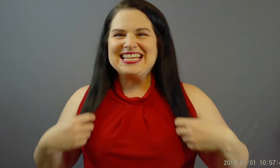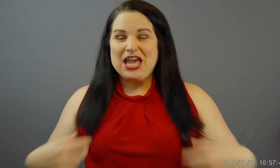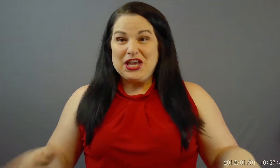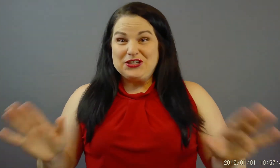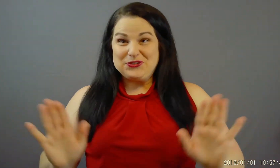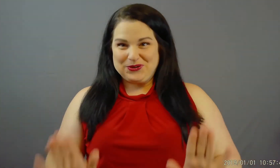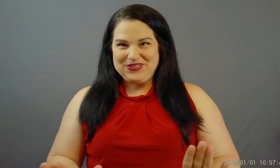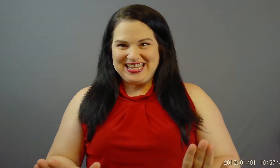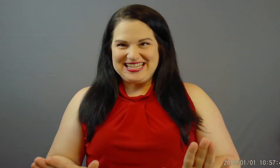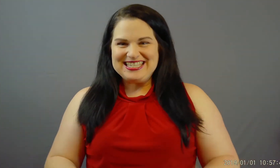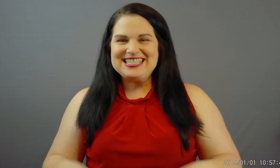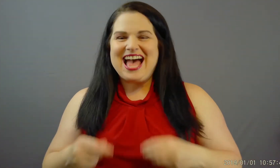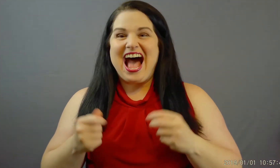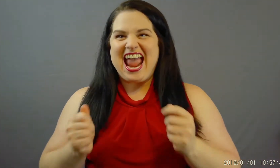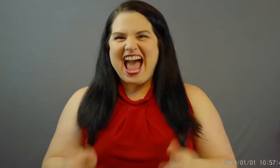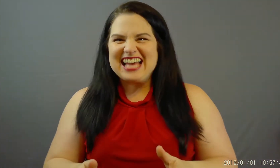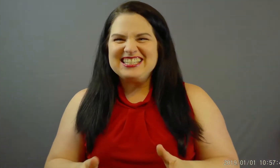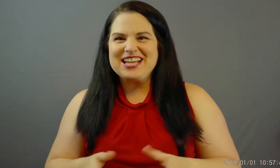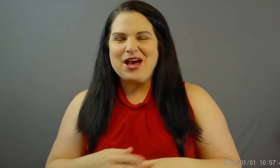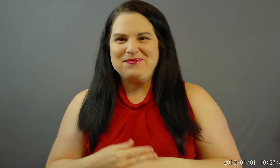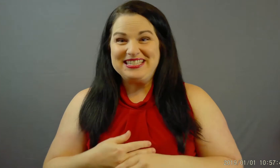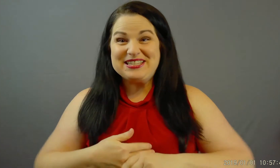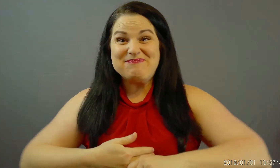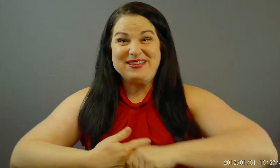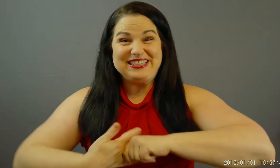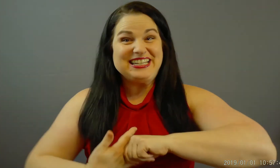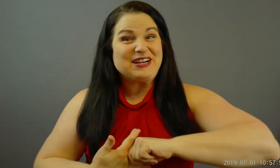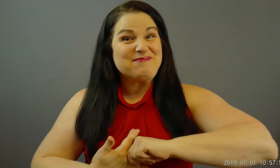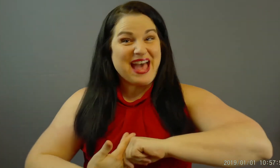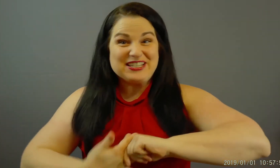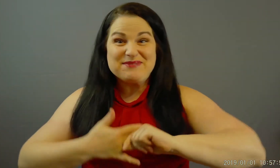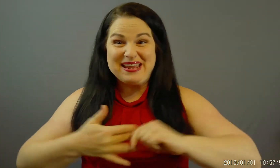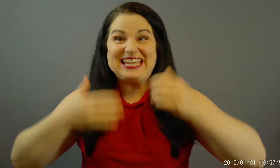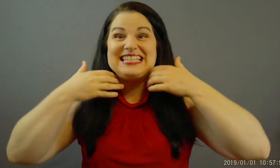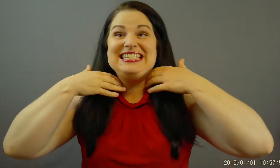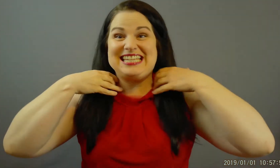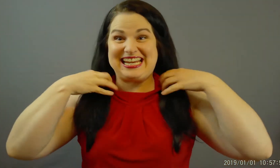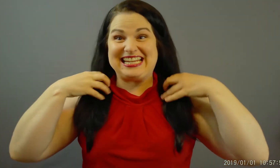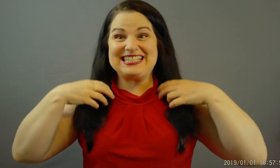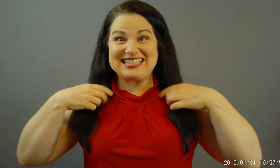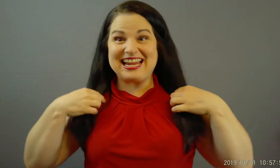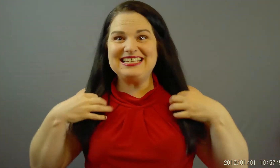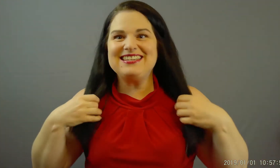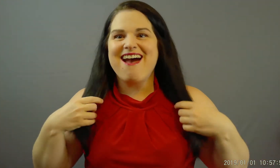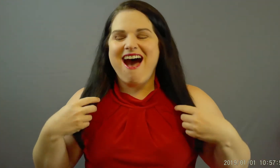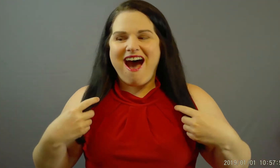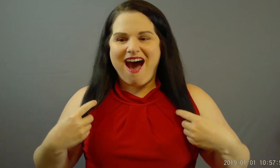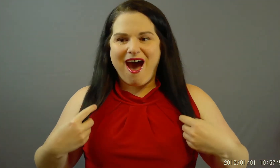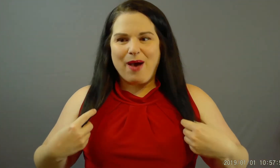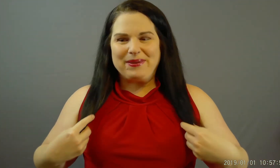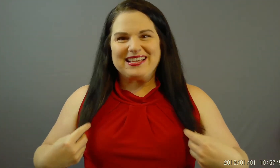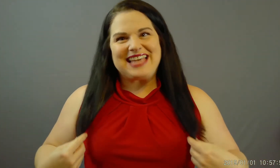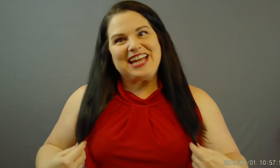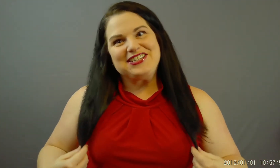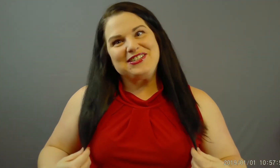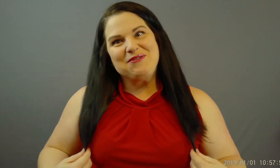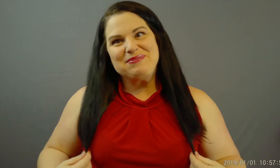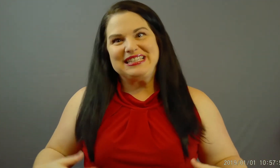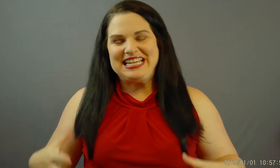Truth is, I had to come to the millionaire matchmaking dating site because I just don't believe